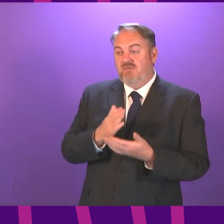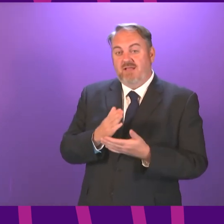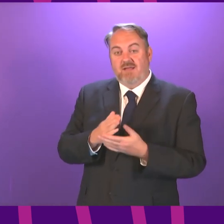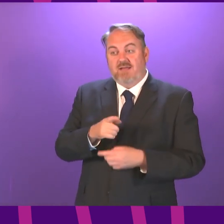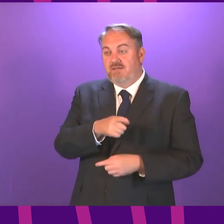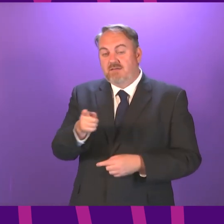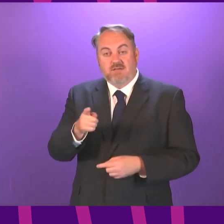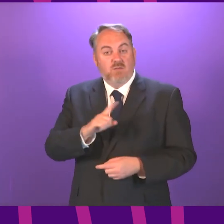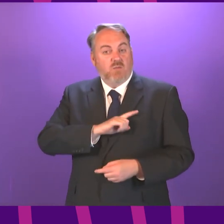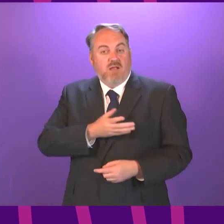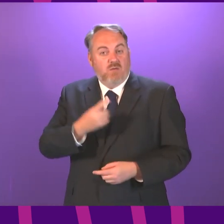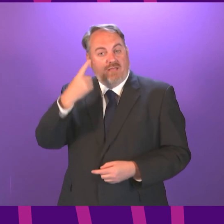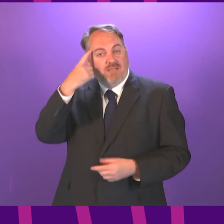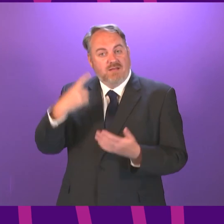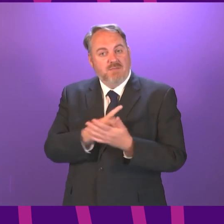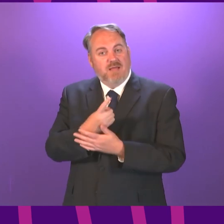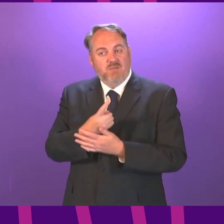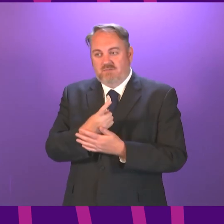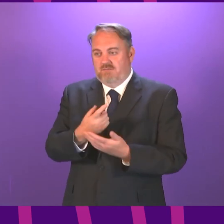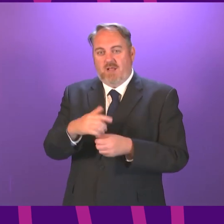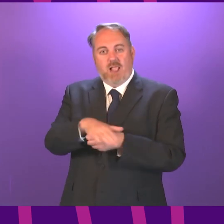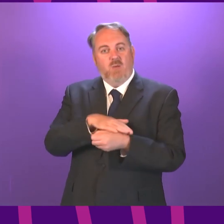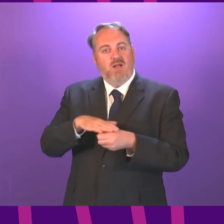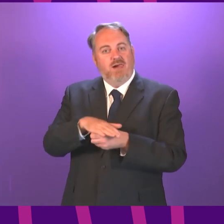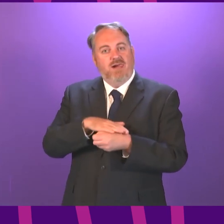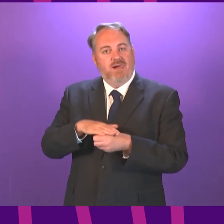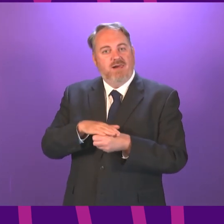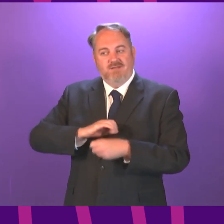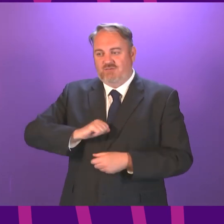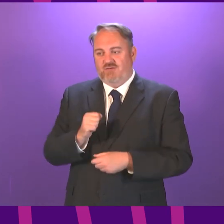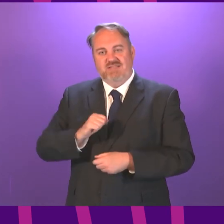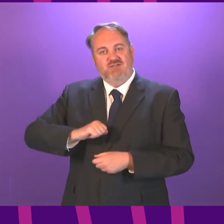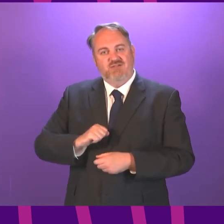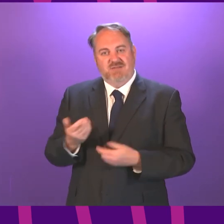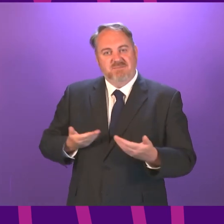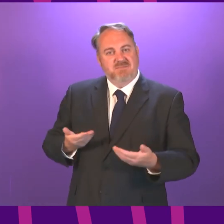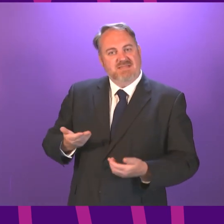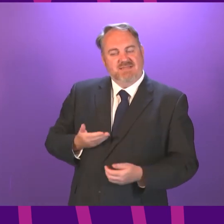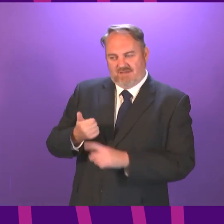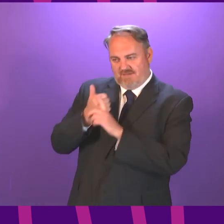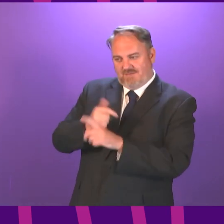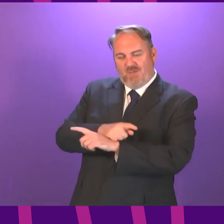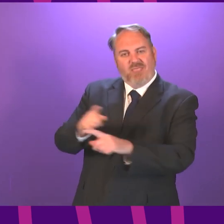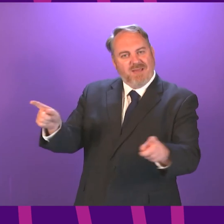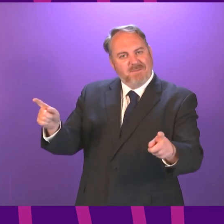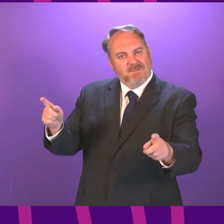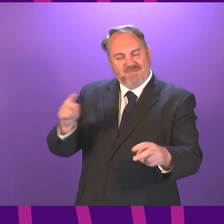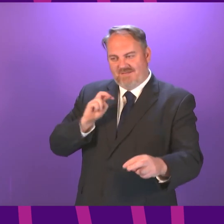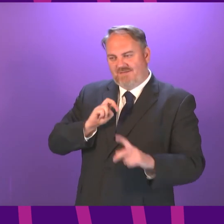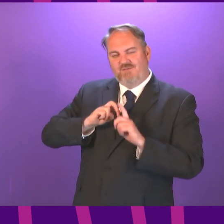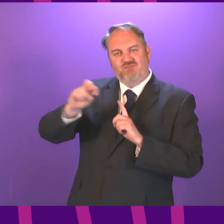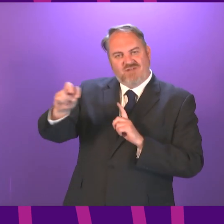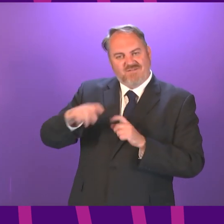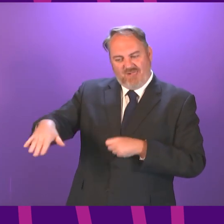support the local tourism industry we discuss these matters regularly I have